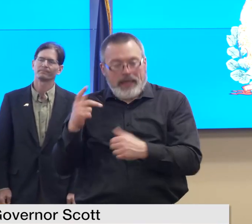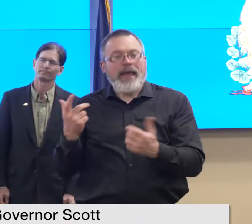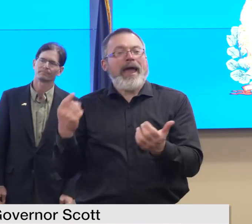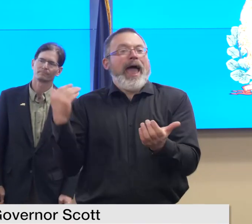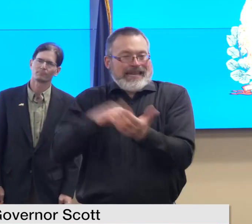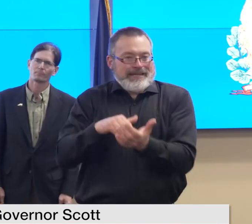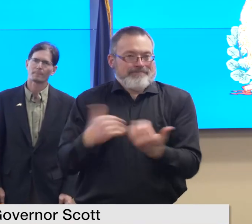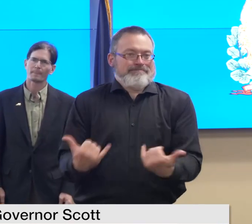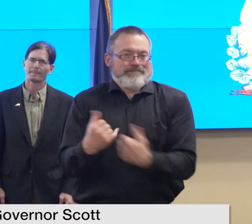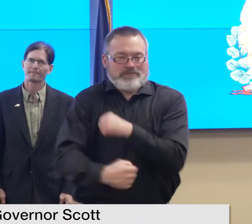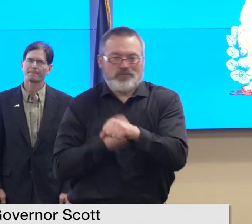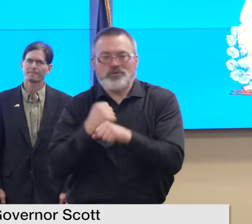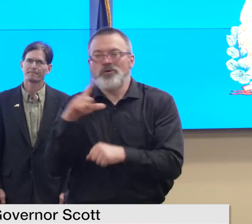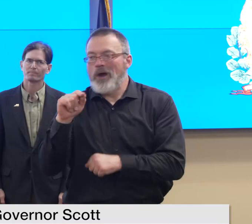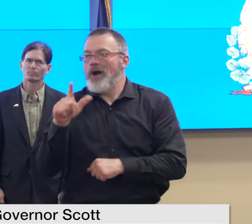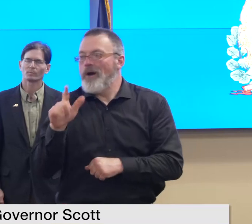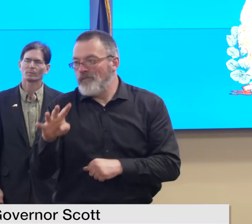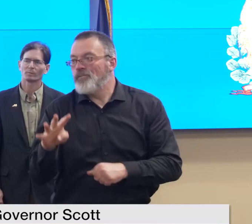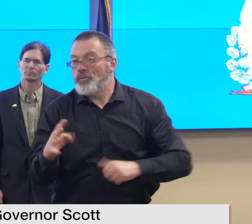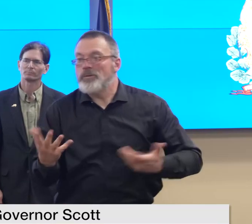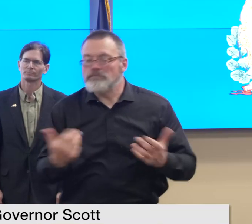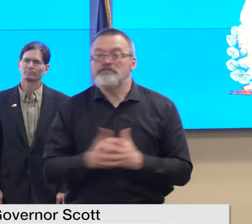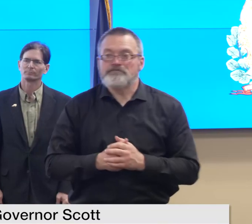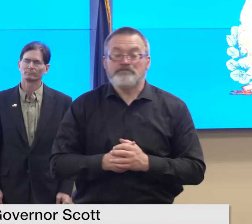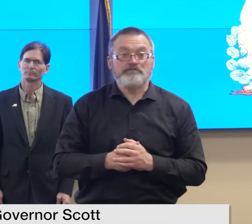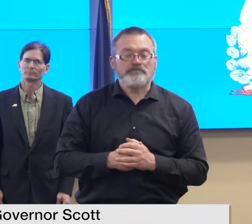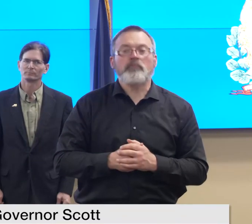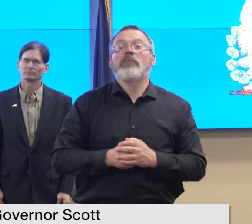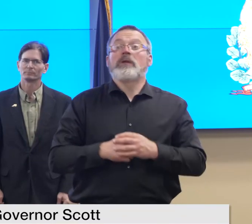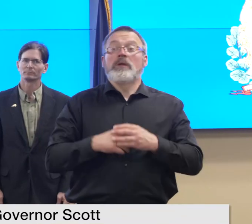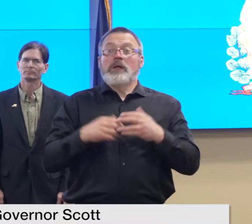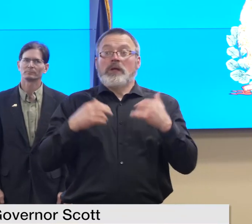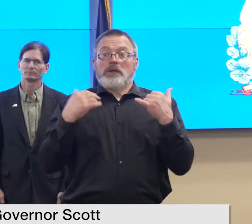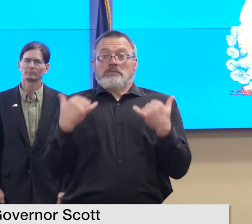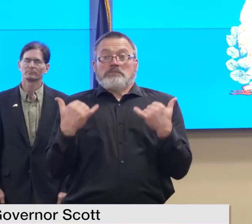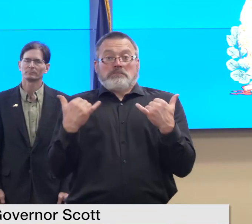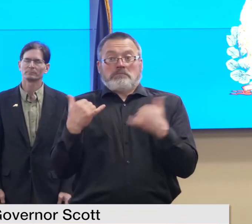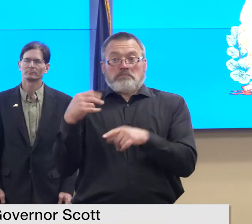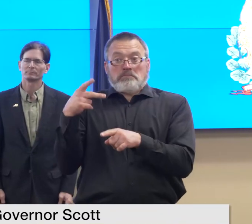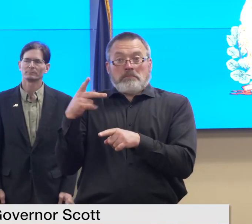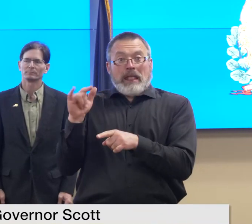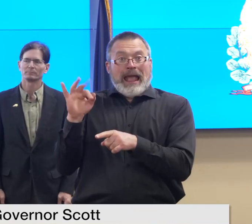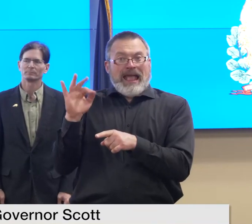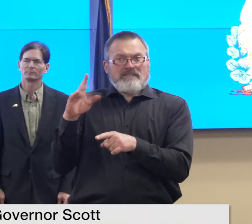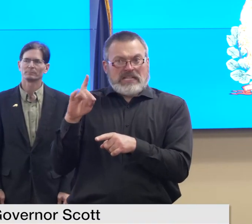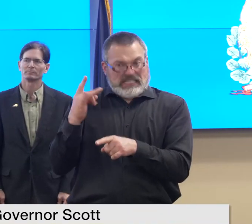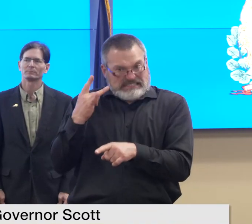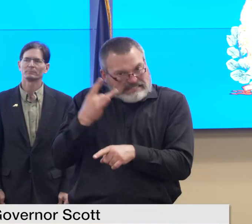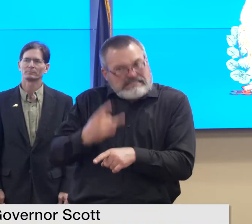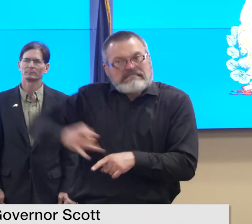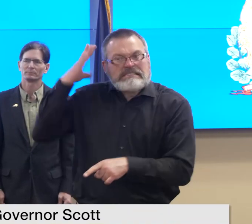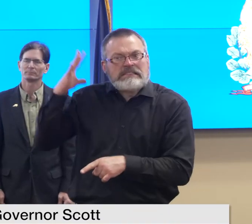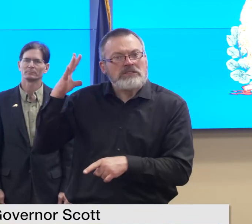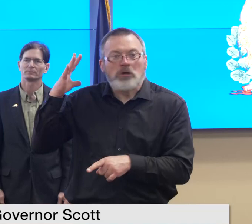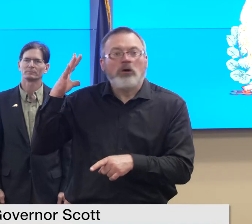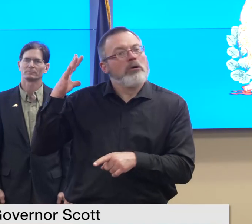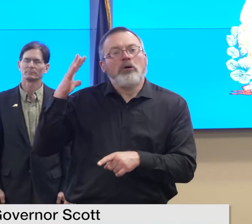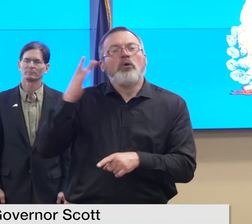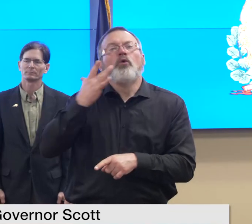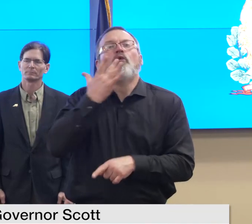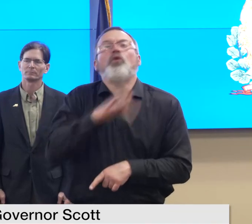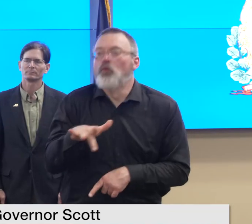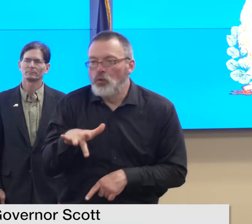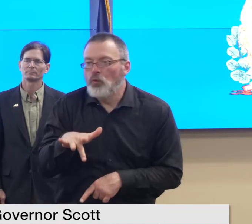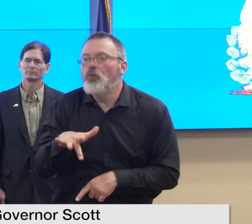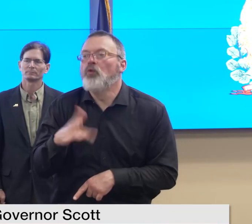and while currently there are no known sites in plainfield that present acute landslide risk to structures or roads